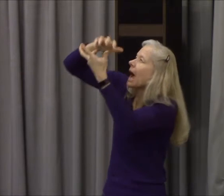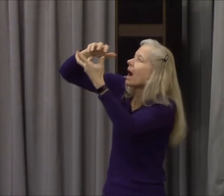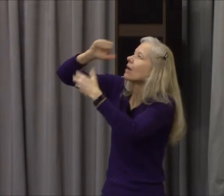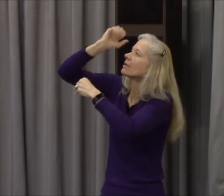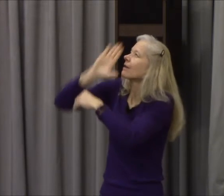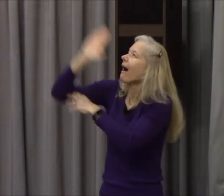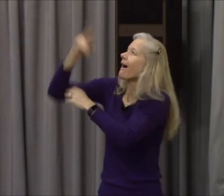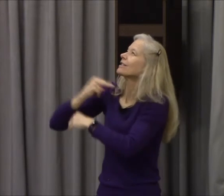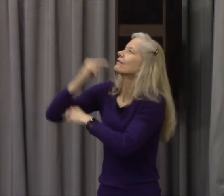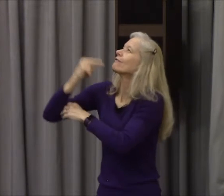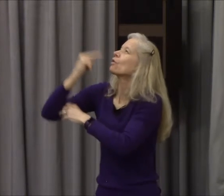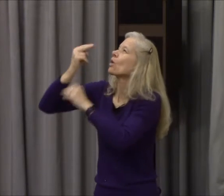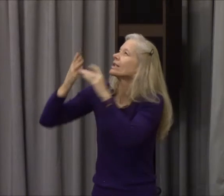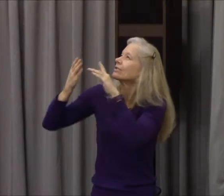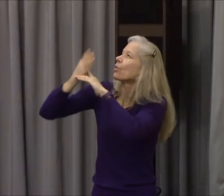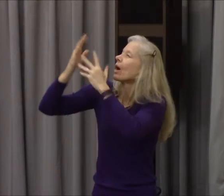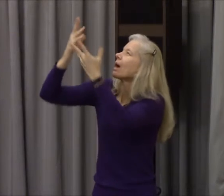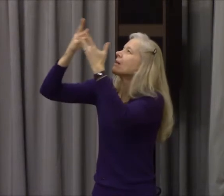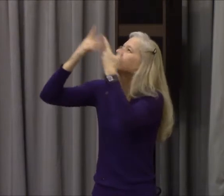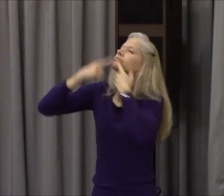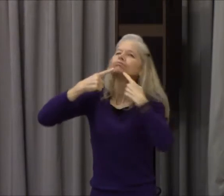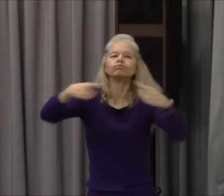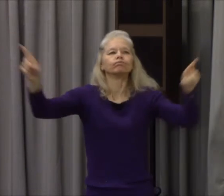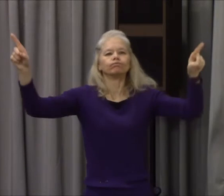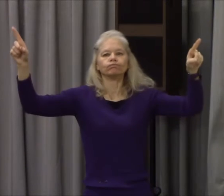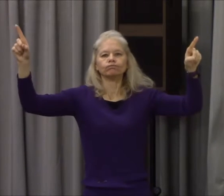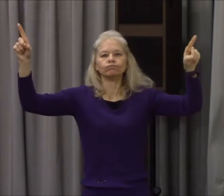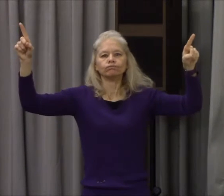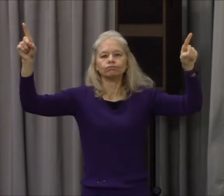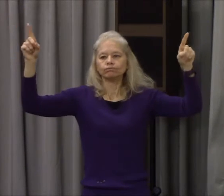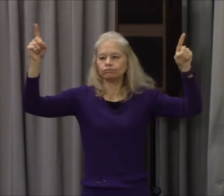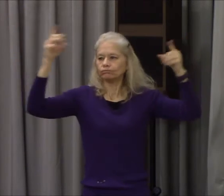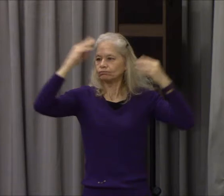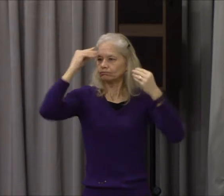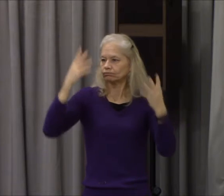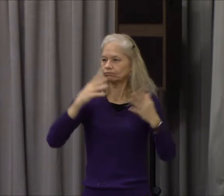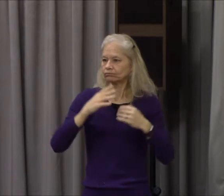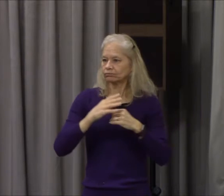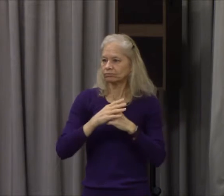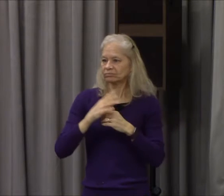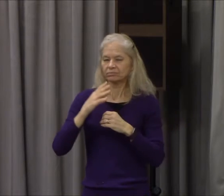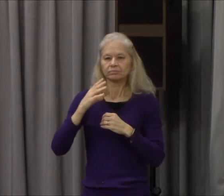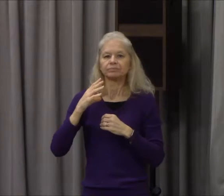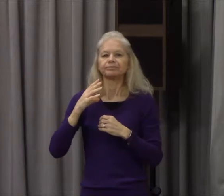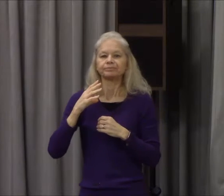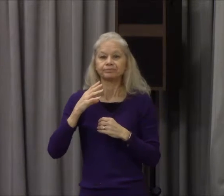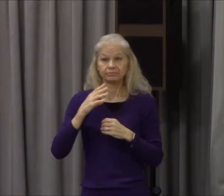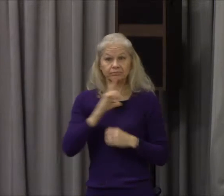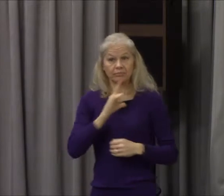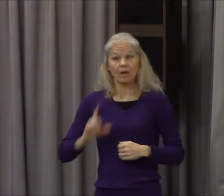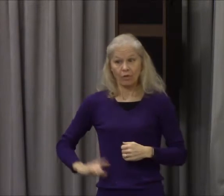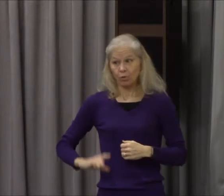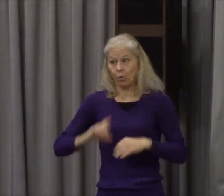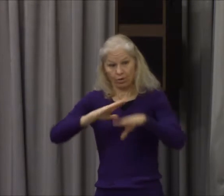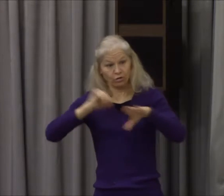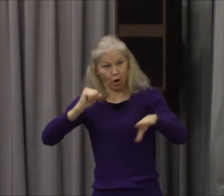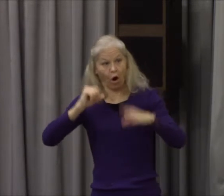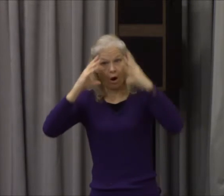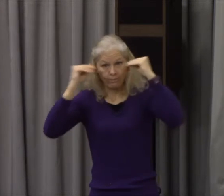Moses went up Exodus 24 12 Lord said Moses come up to me in the mount and be there and I will give